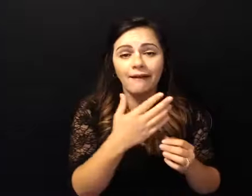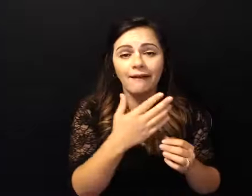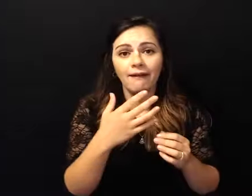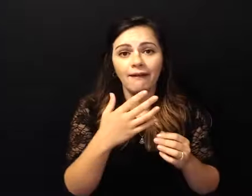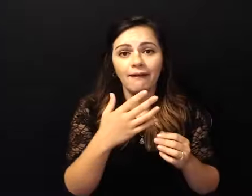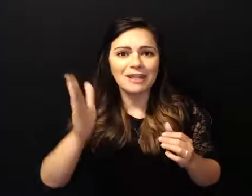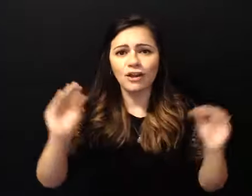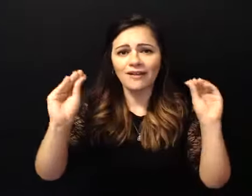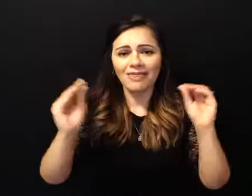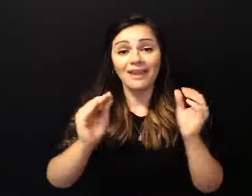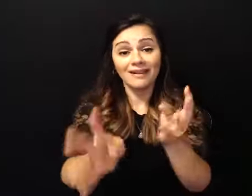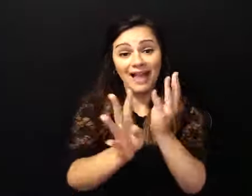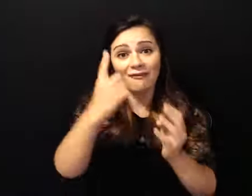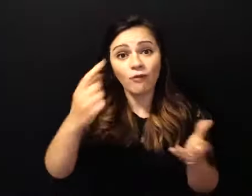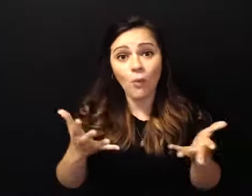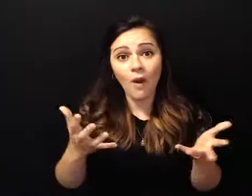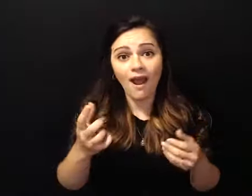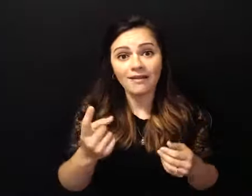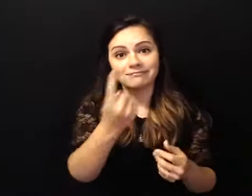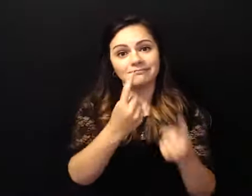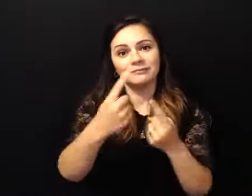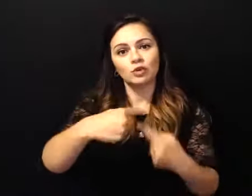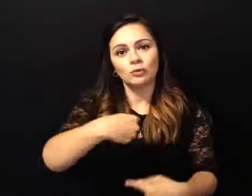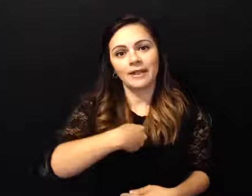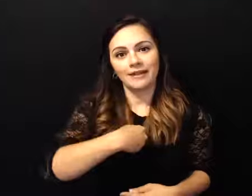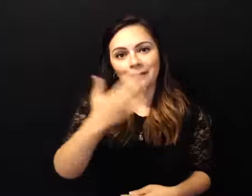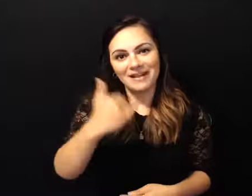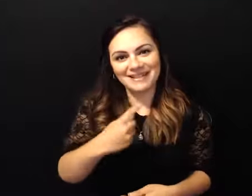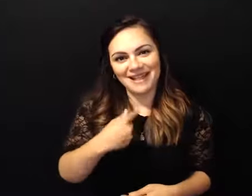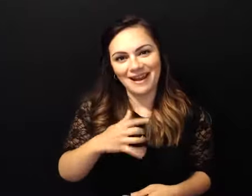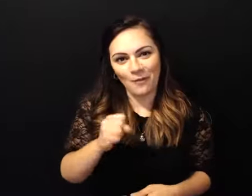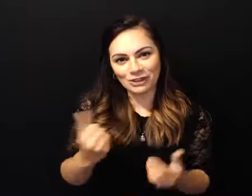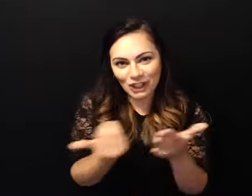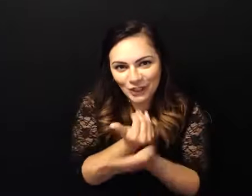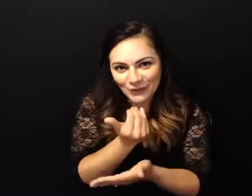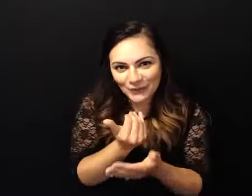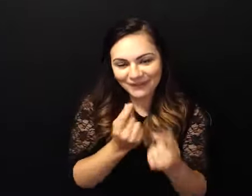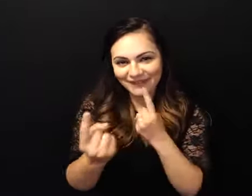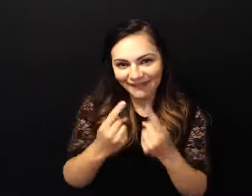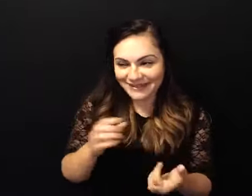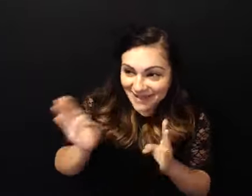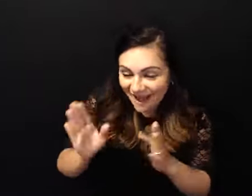that was in 1992 and you know those women that day